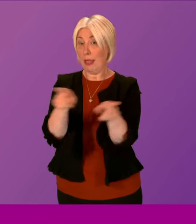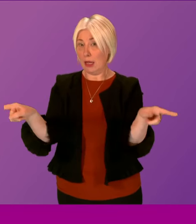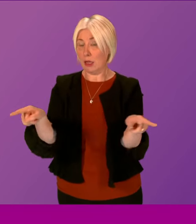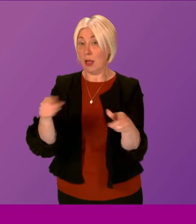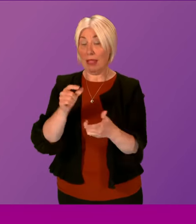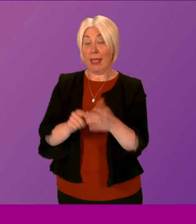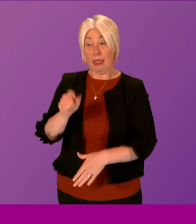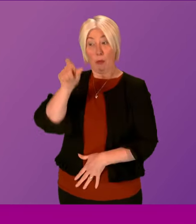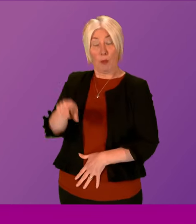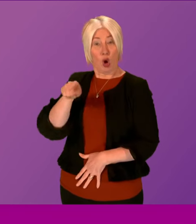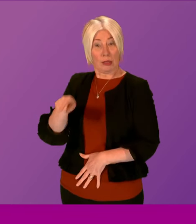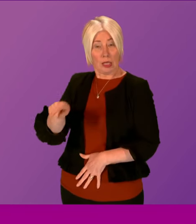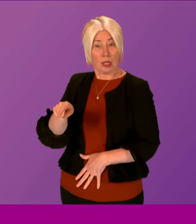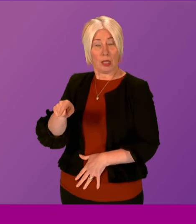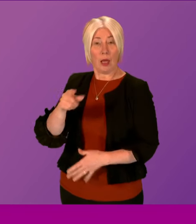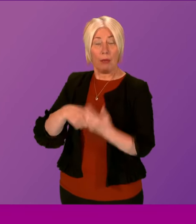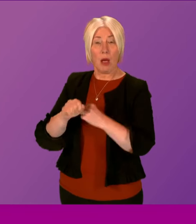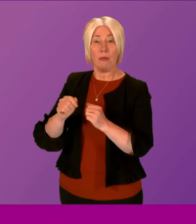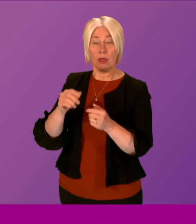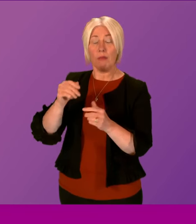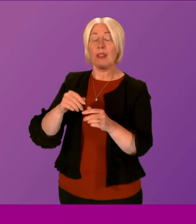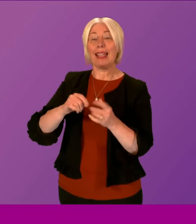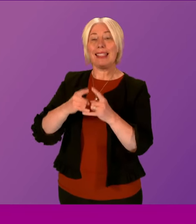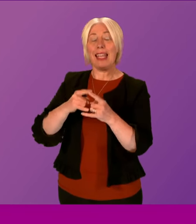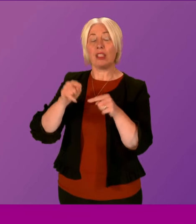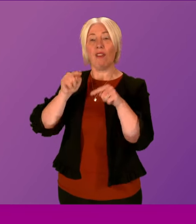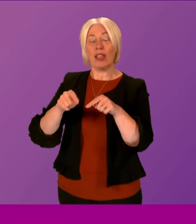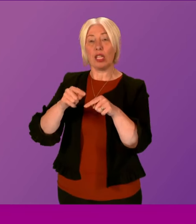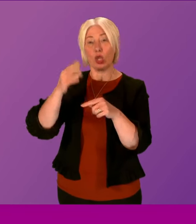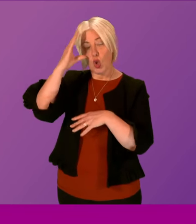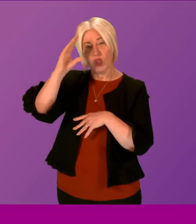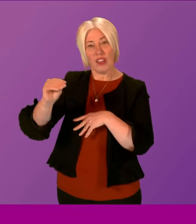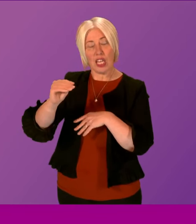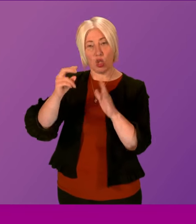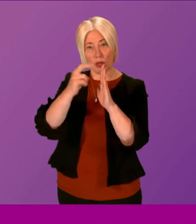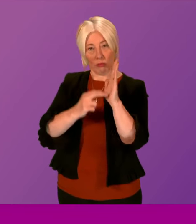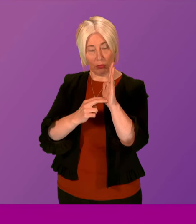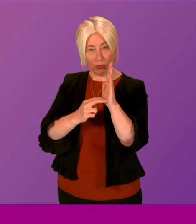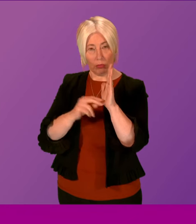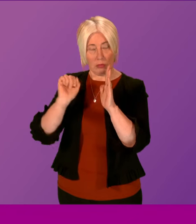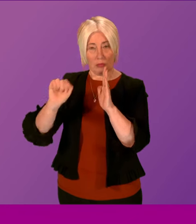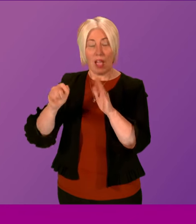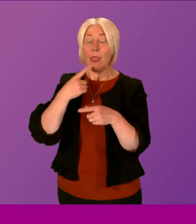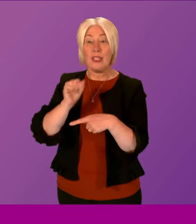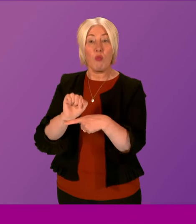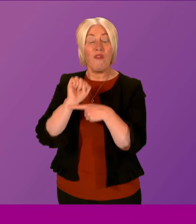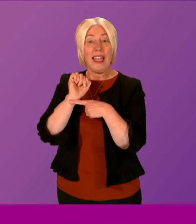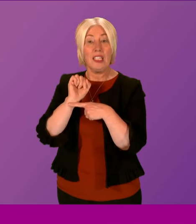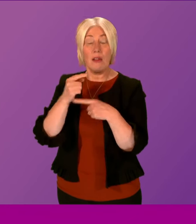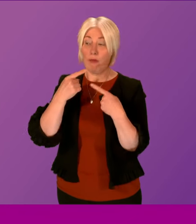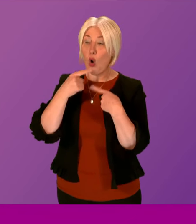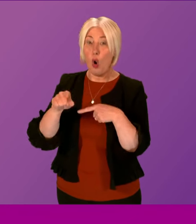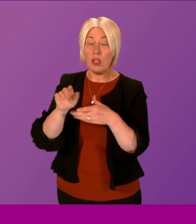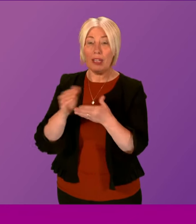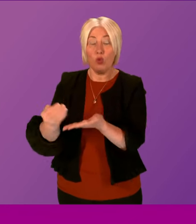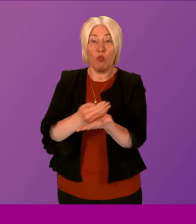individual will automatically become subject to the sex offender notification requirements. The sexual risk order is a civil preventative order designed to protect the